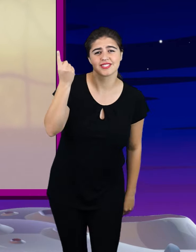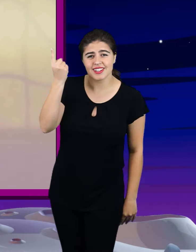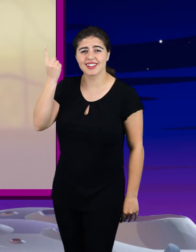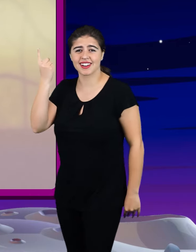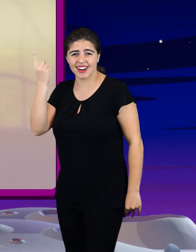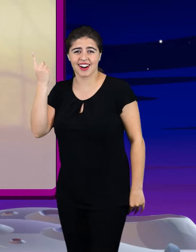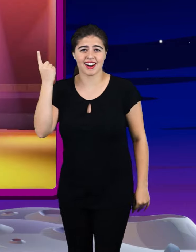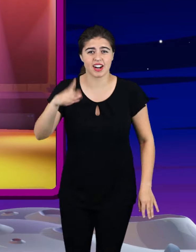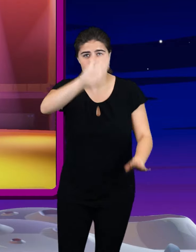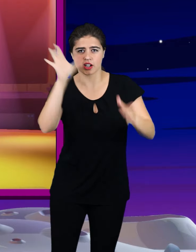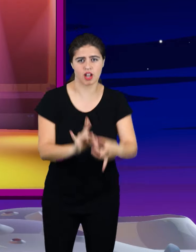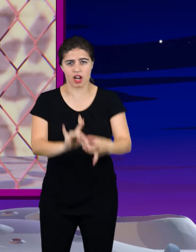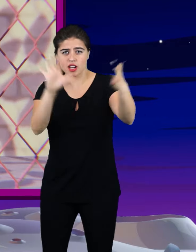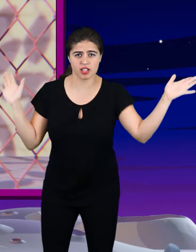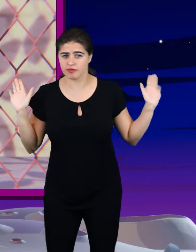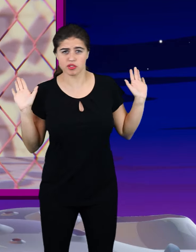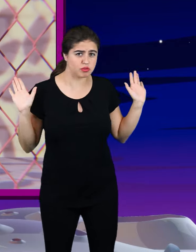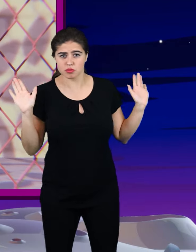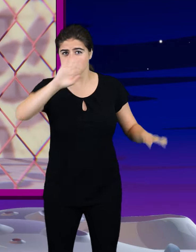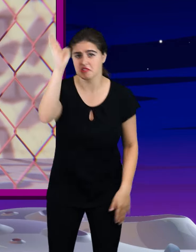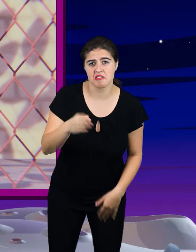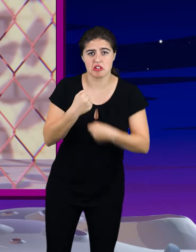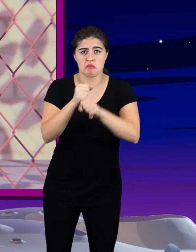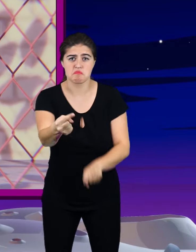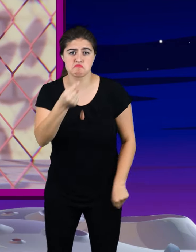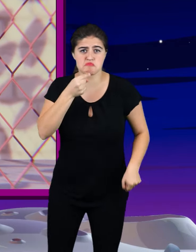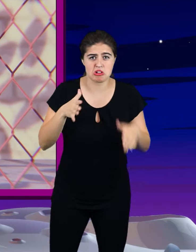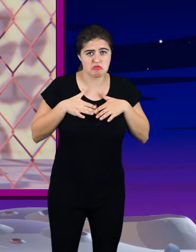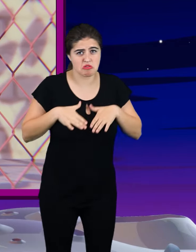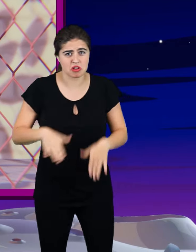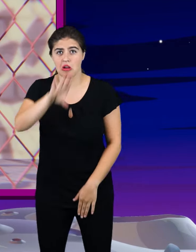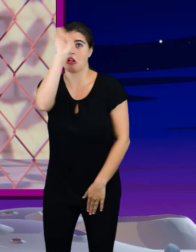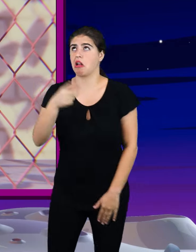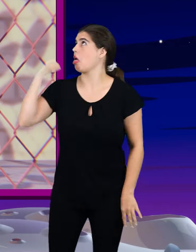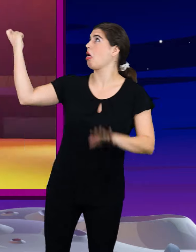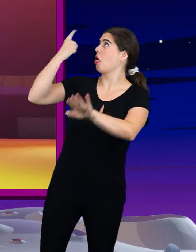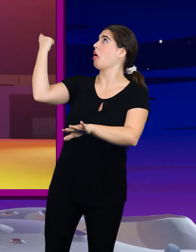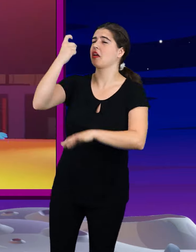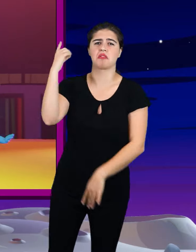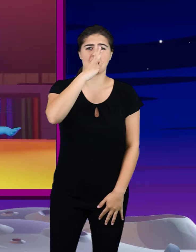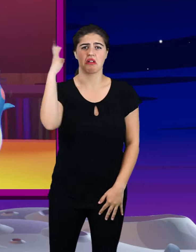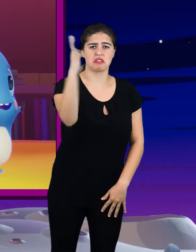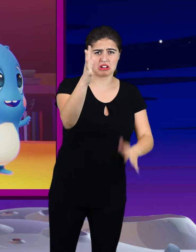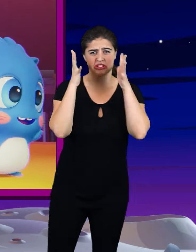understand Never gonna give you up Never gonna let you down Never gonna run around Inside